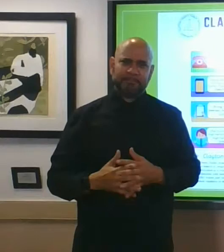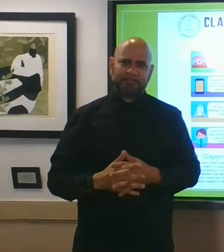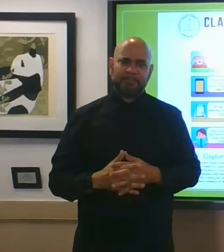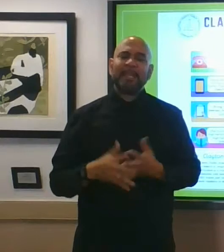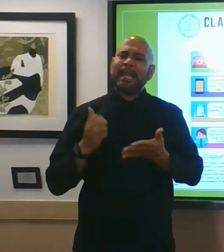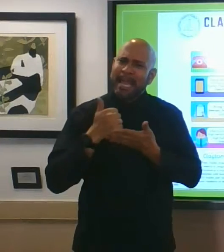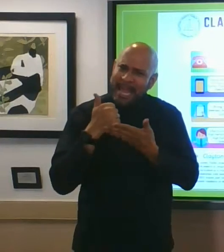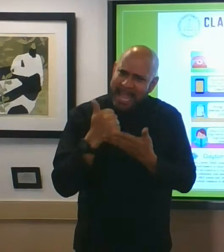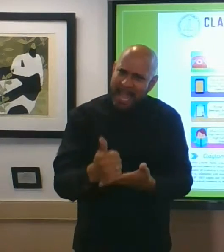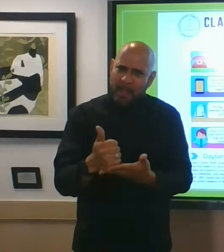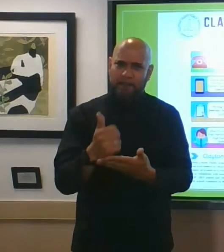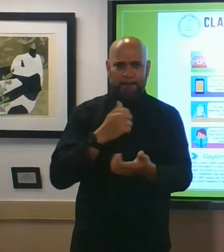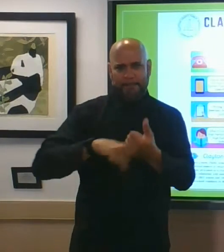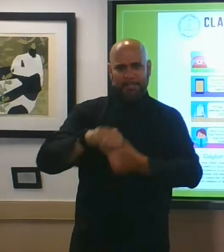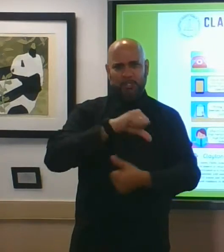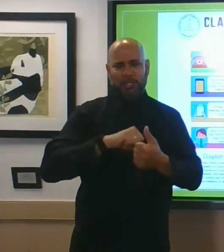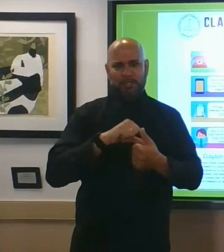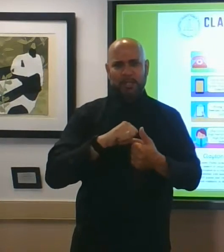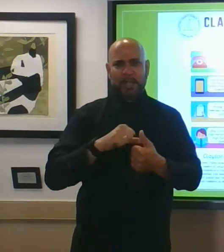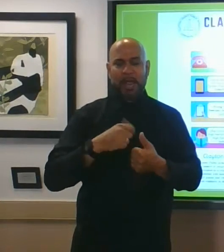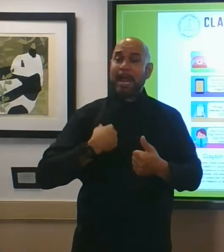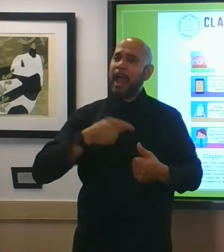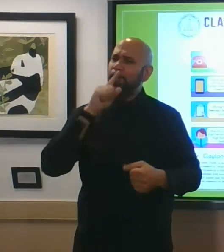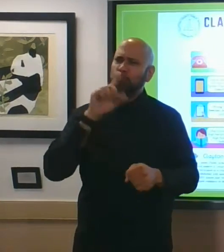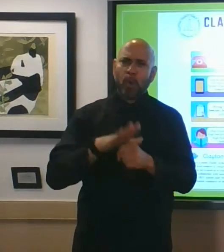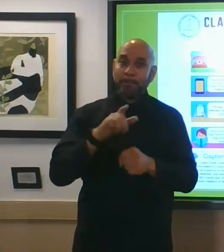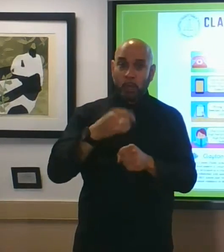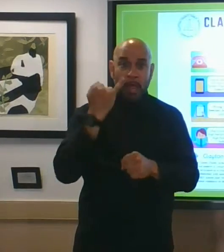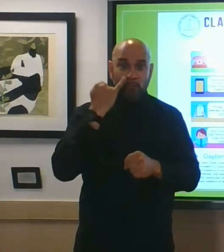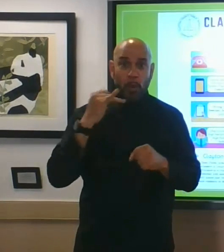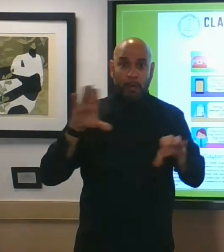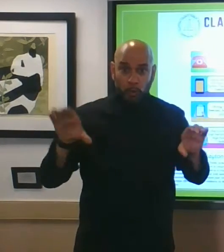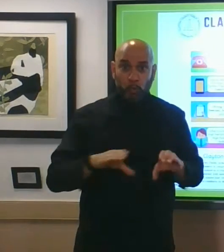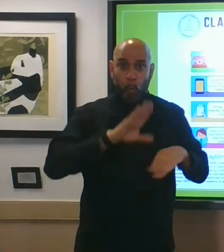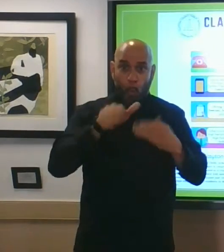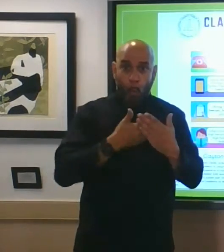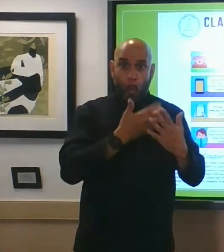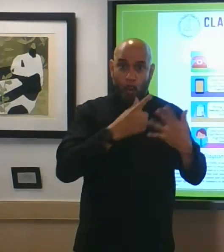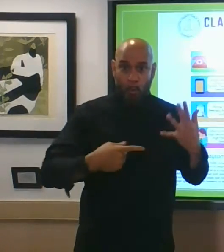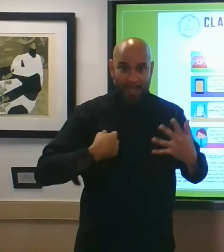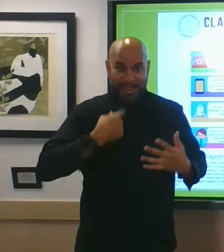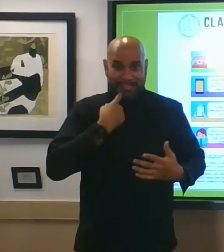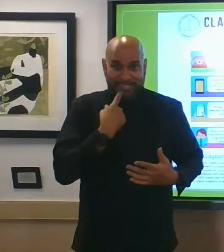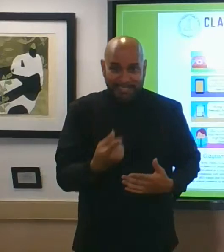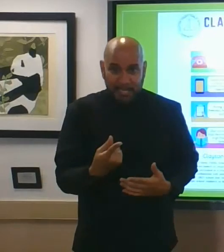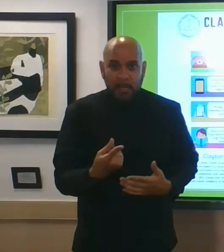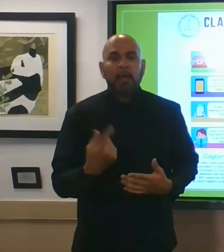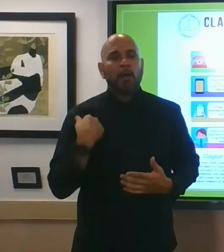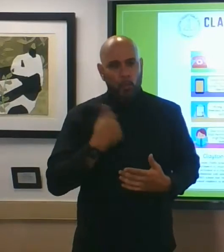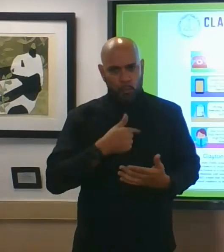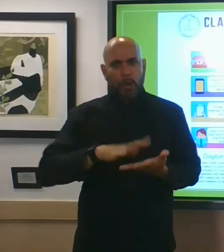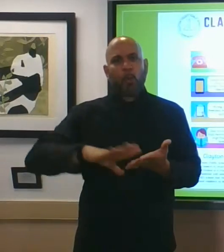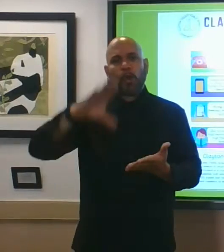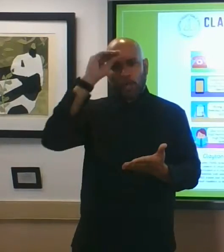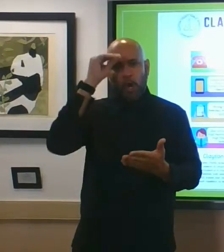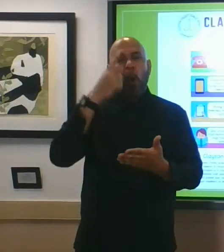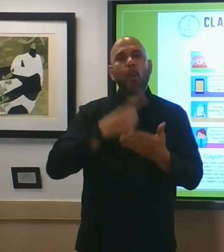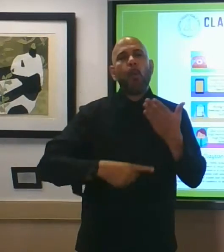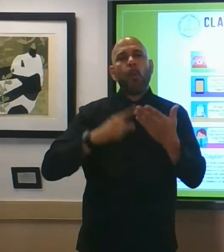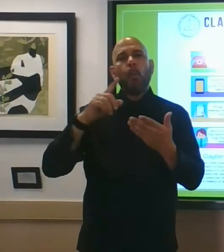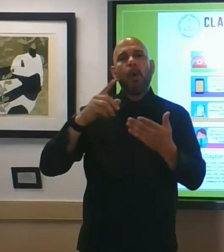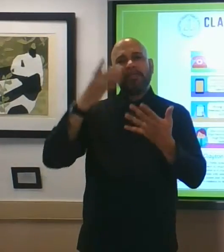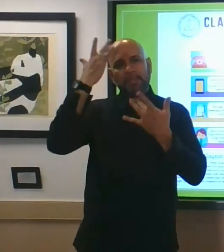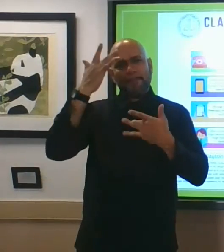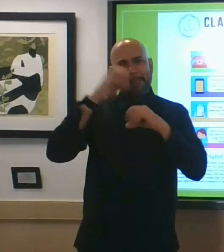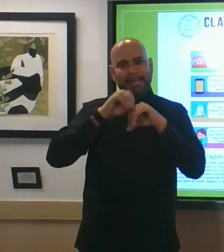help one another and i grant you if we do those things i think we would have learned what the pandemic